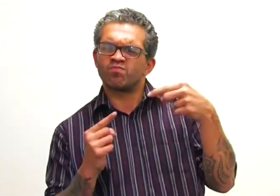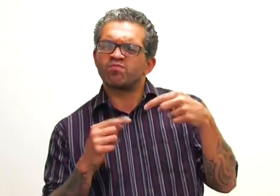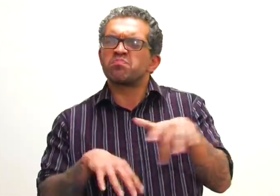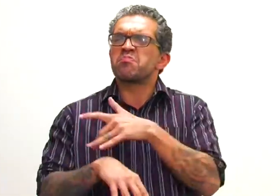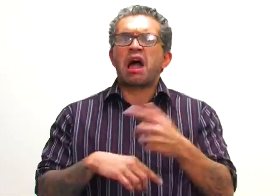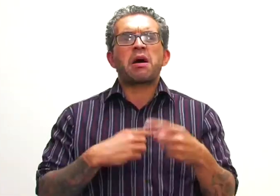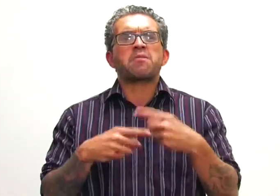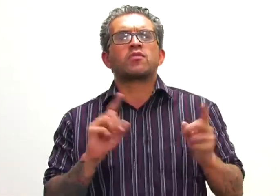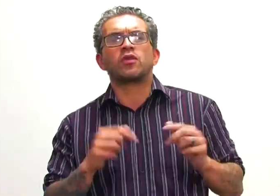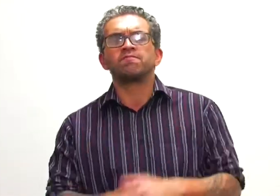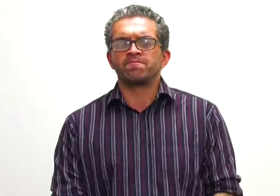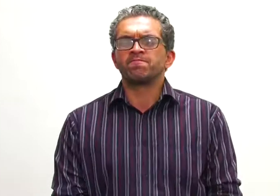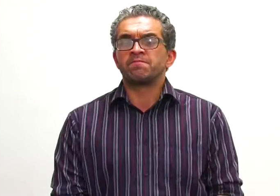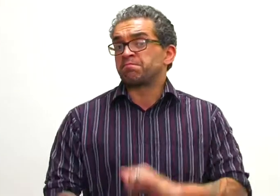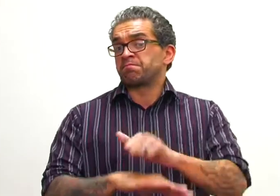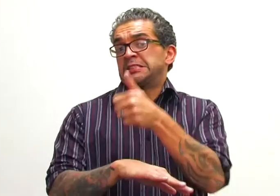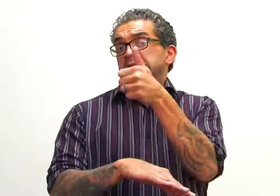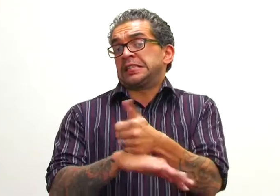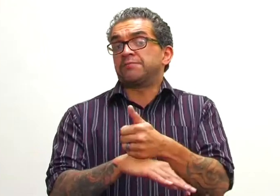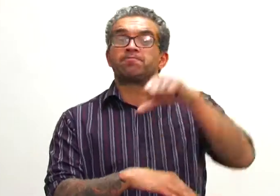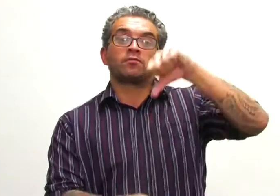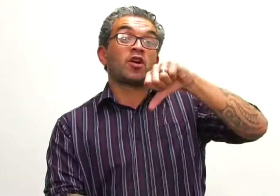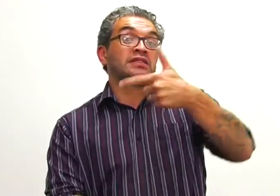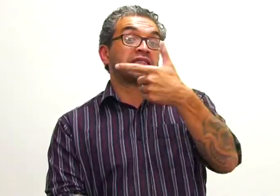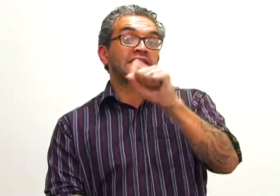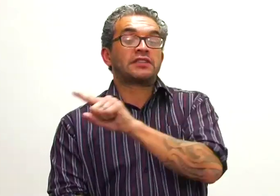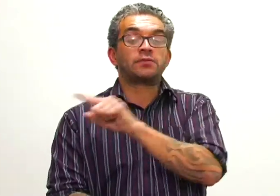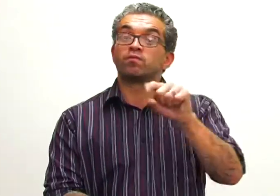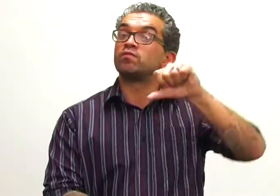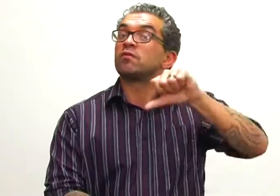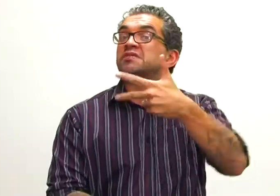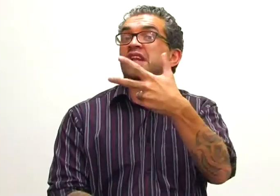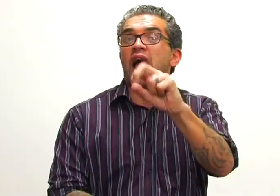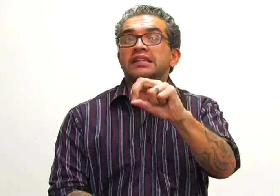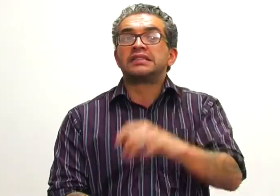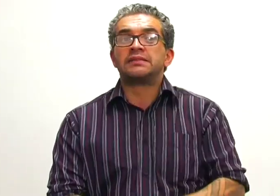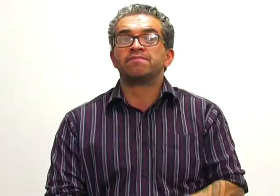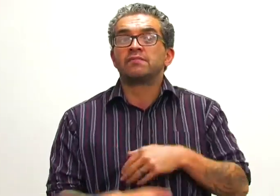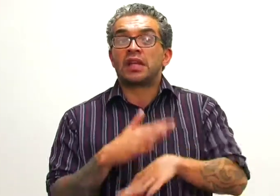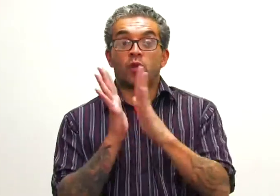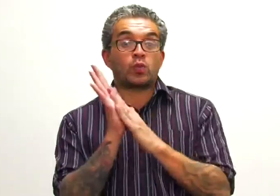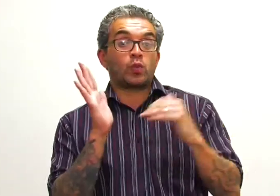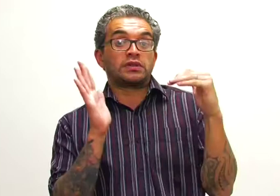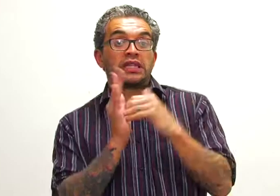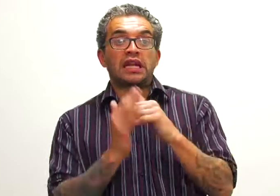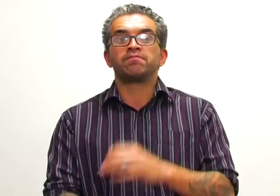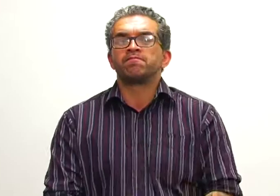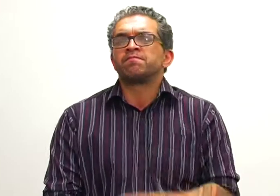What's this about this play? It's set in the 1970s to the 1980s in New Zealand.